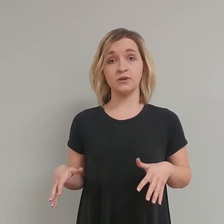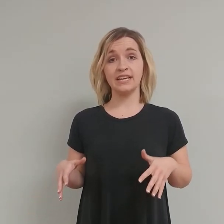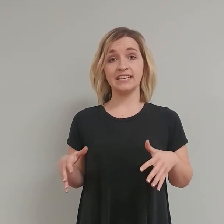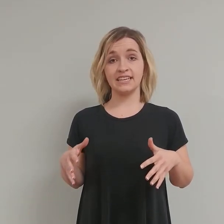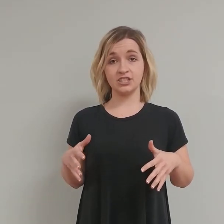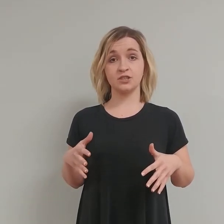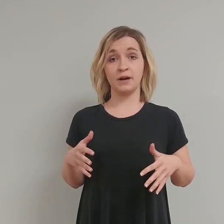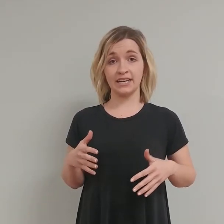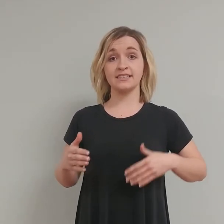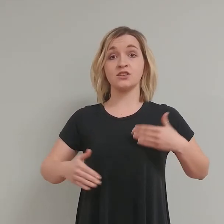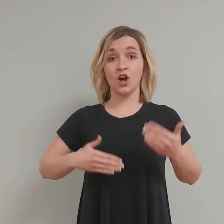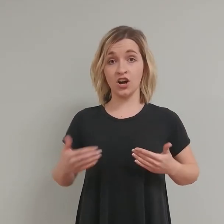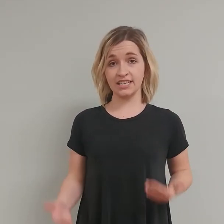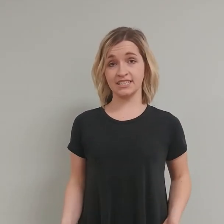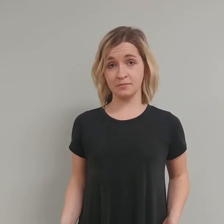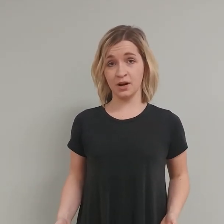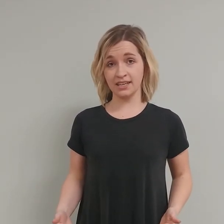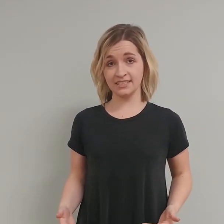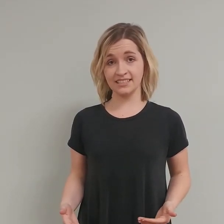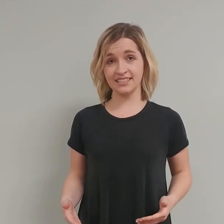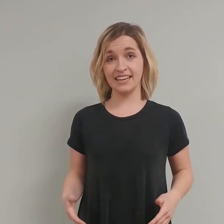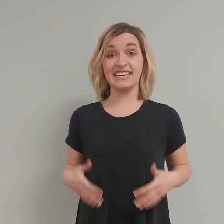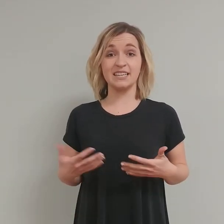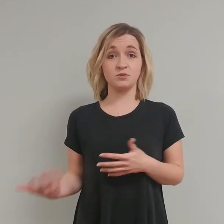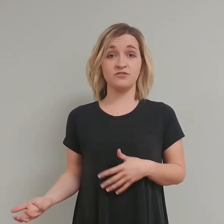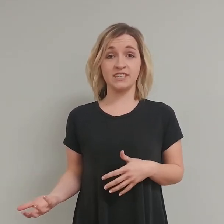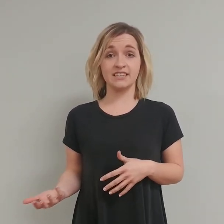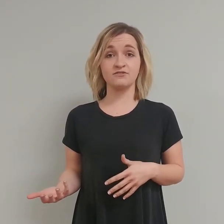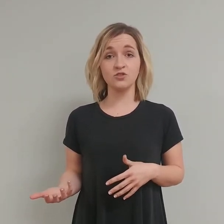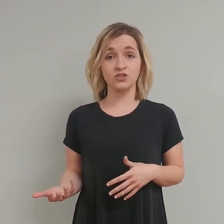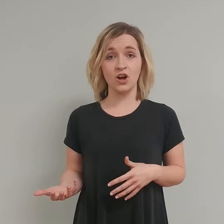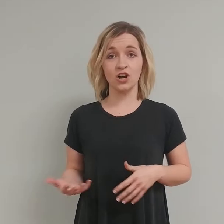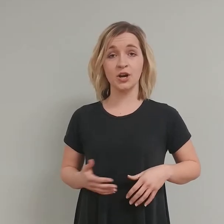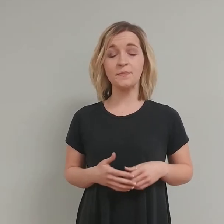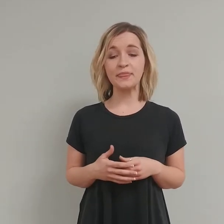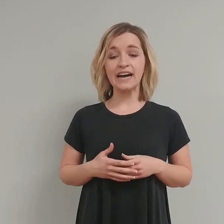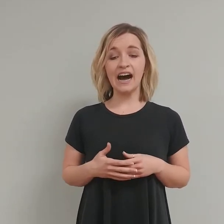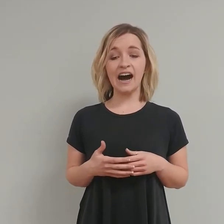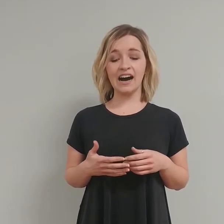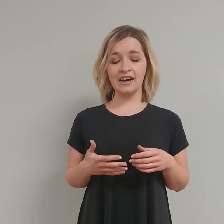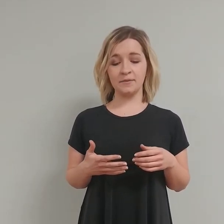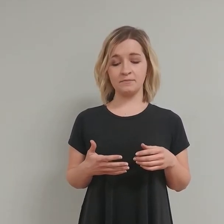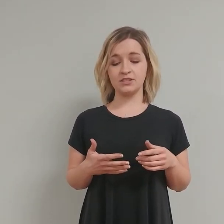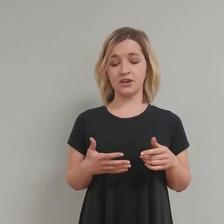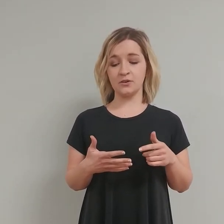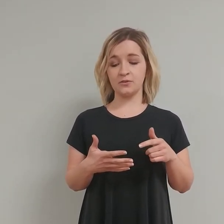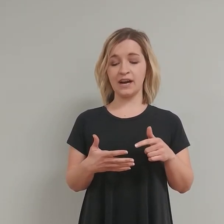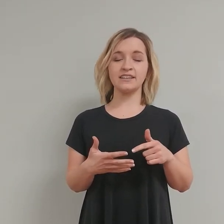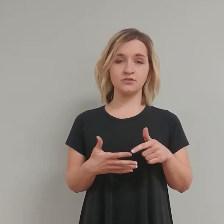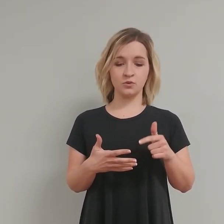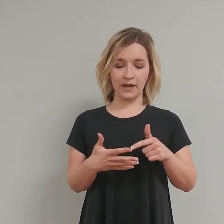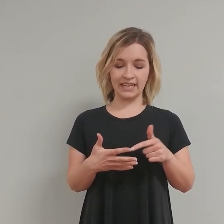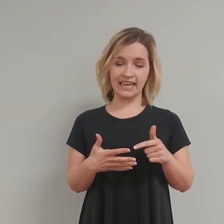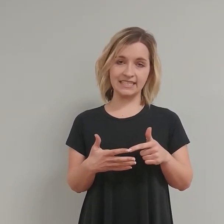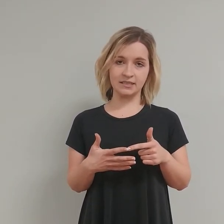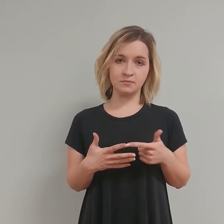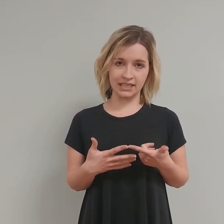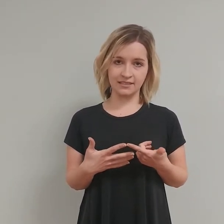it takes your body the longest to process it, and it keeps you feeling fuller longer. So I use a whey and casein blend.